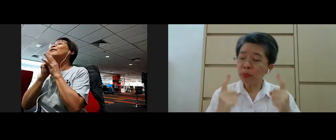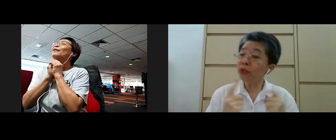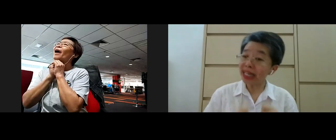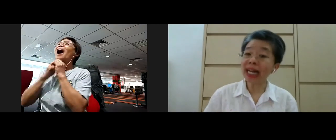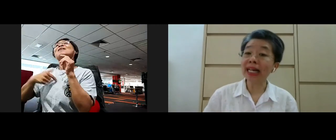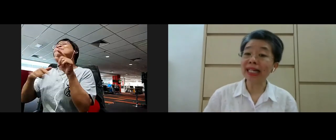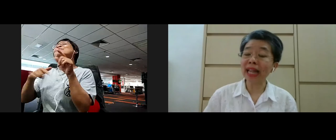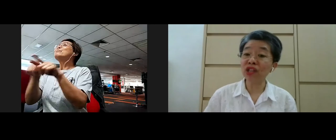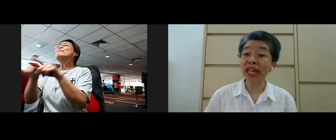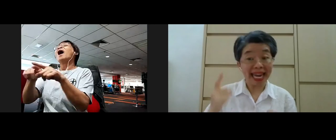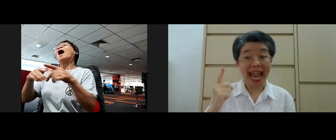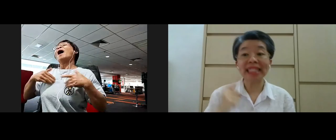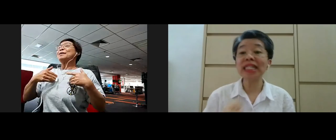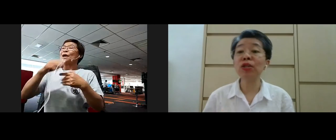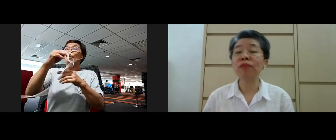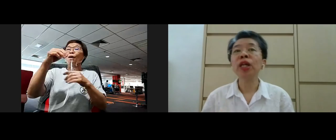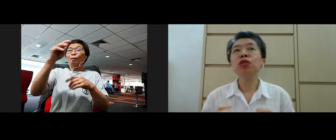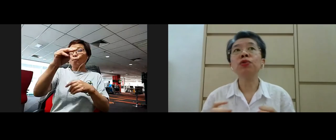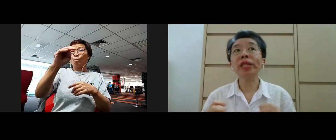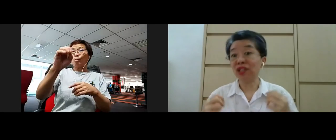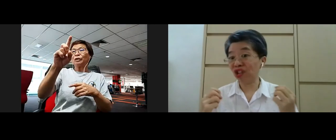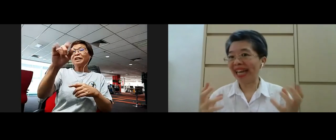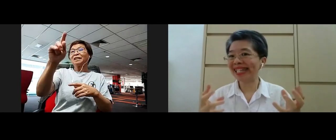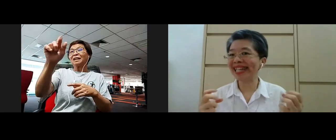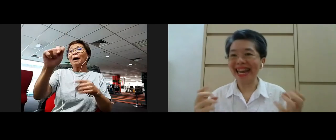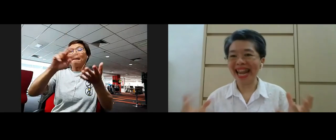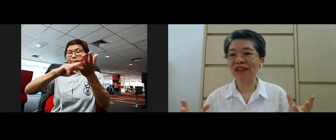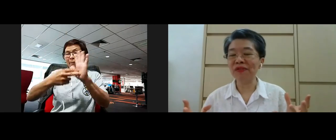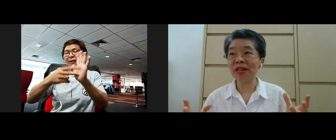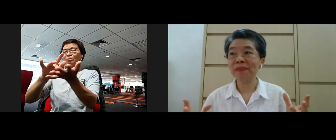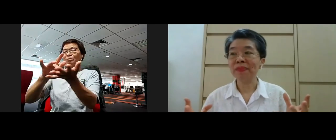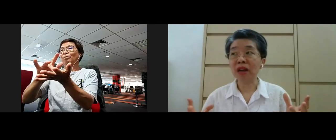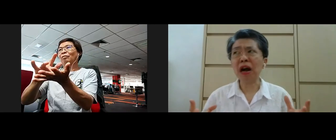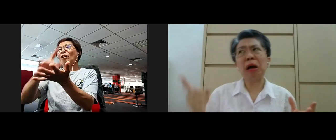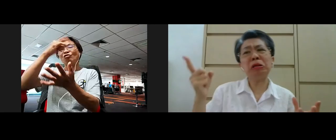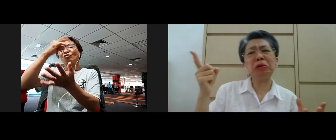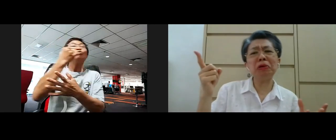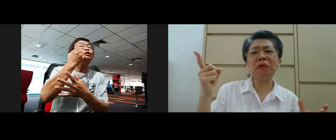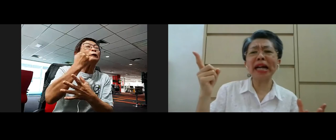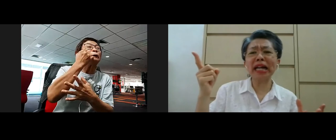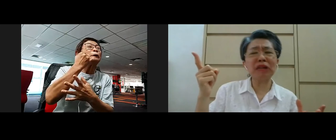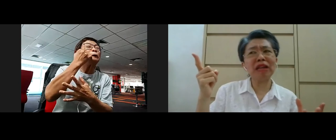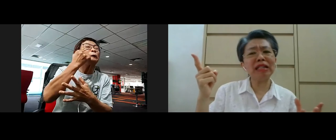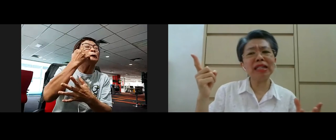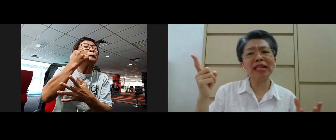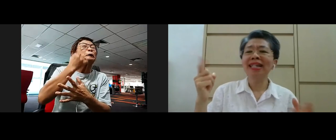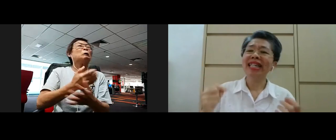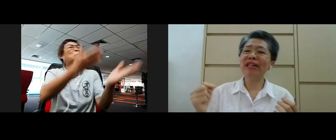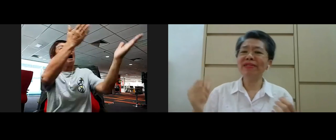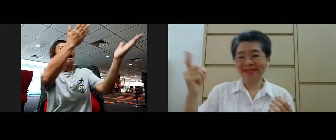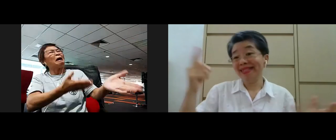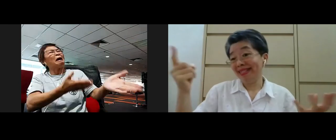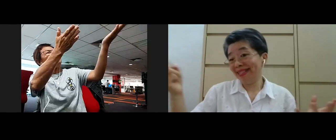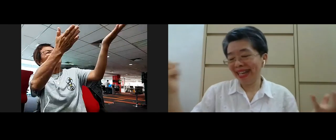so modita is actually an antidote throughwards jealousy and envy yeah why are they fell you